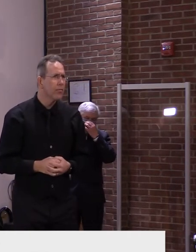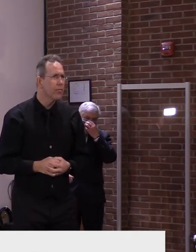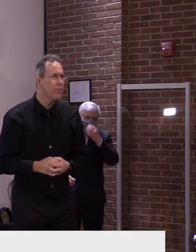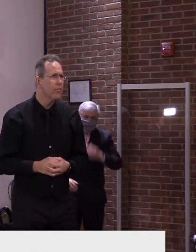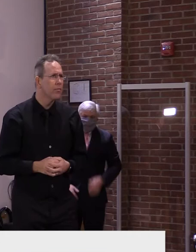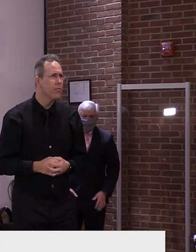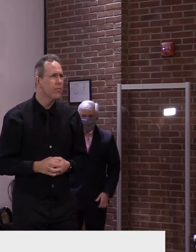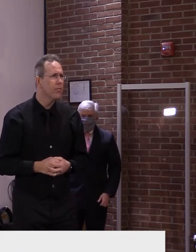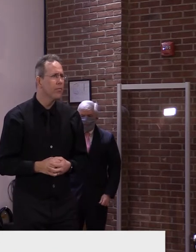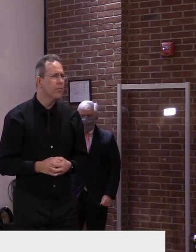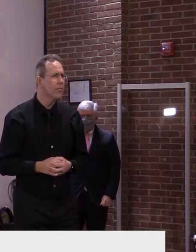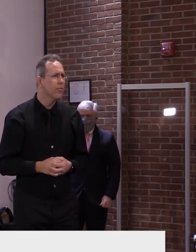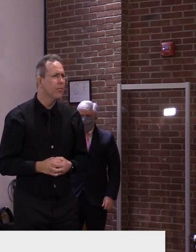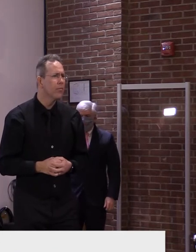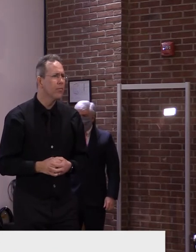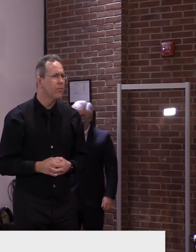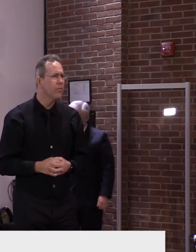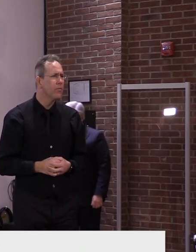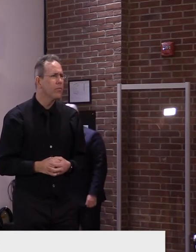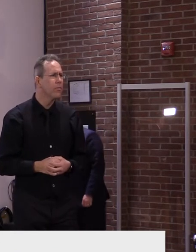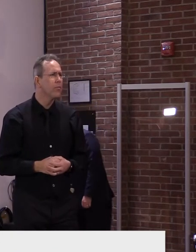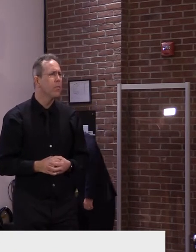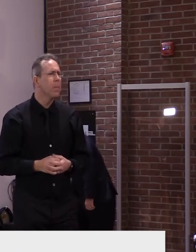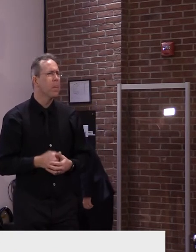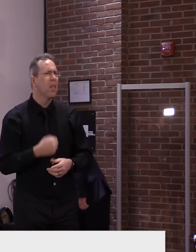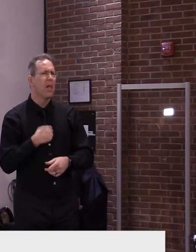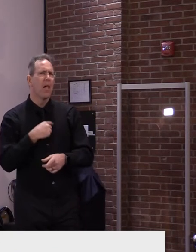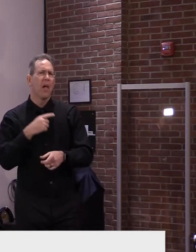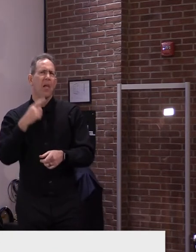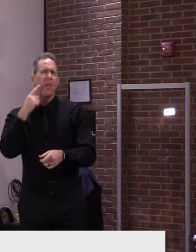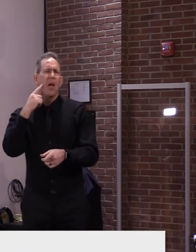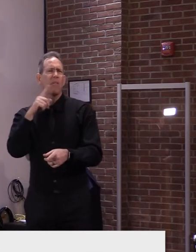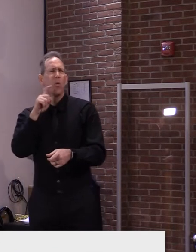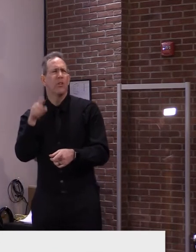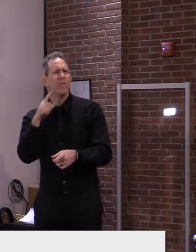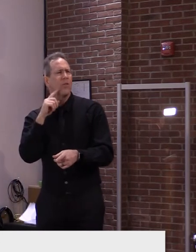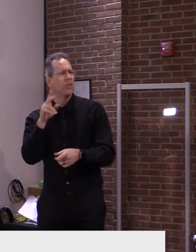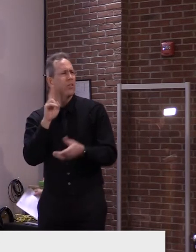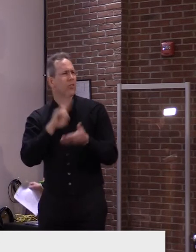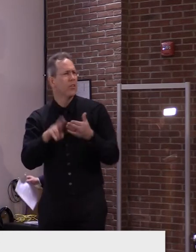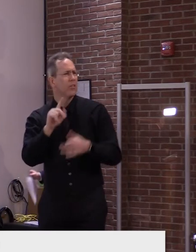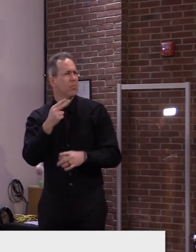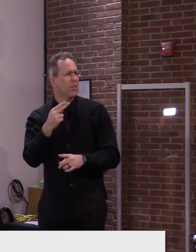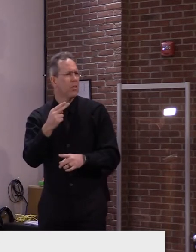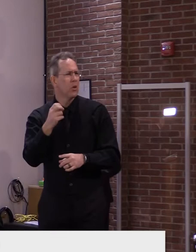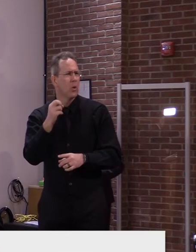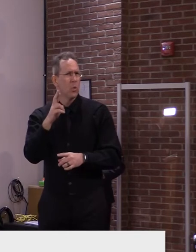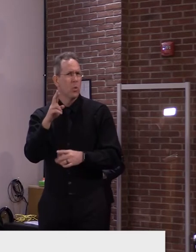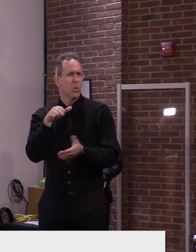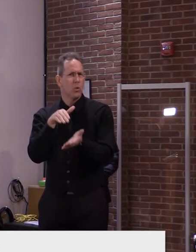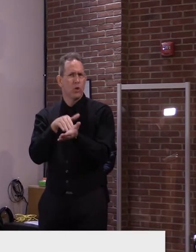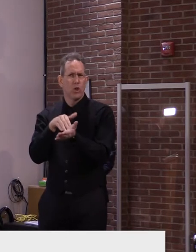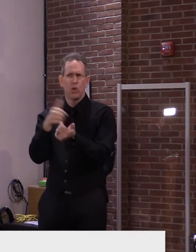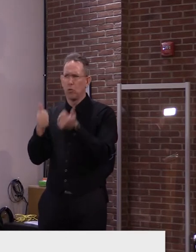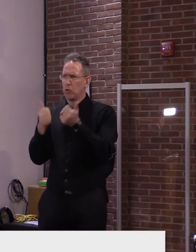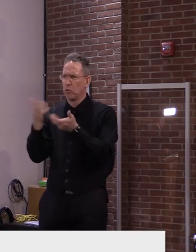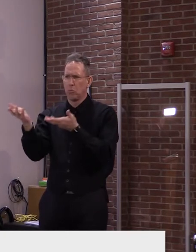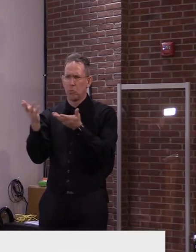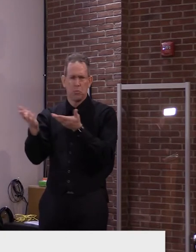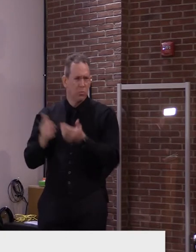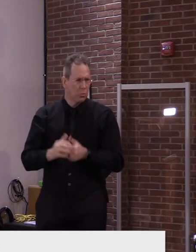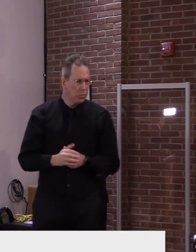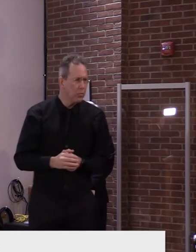first question, and this may go to Mike Smith and maybe the commissioner, uh, Dr. Levine. Uh, first question centers